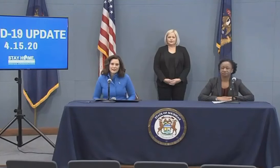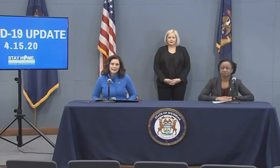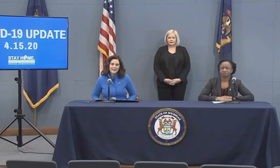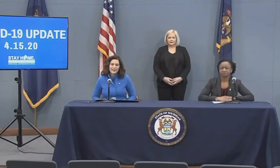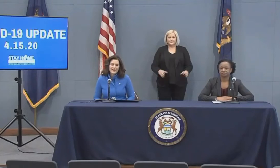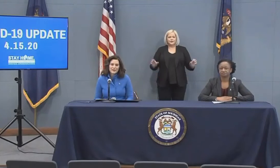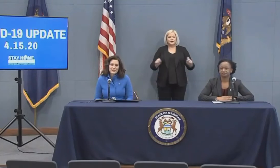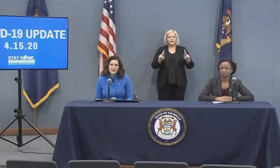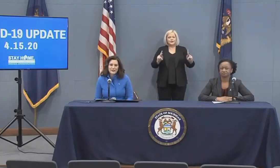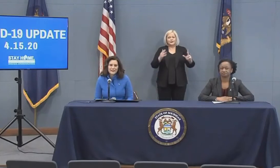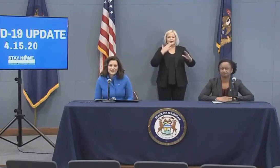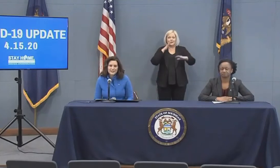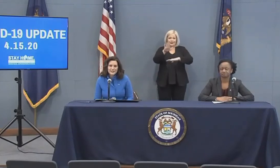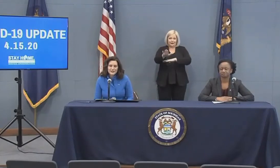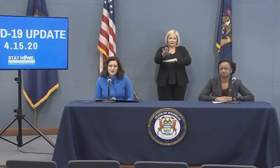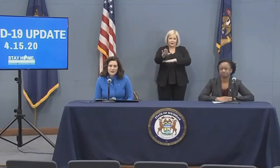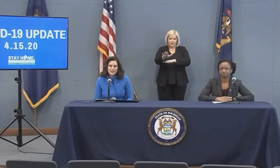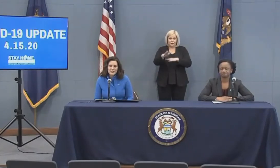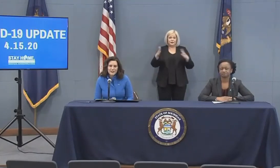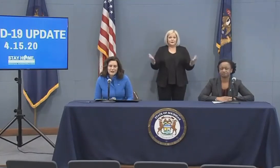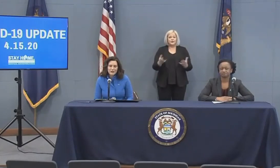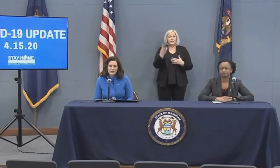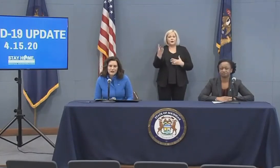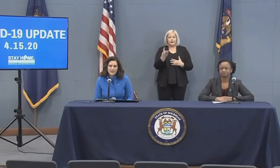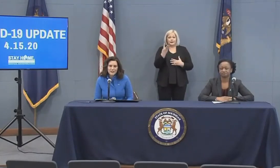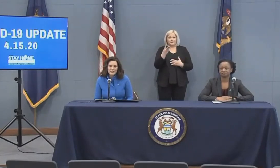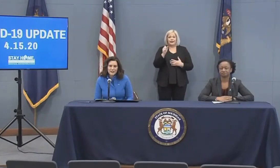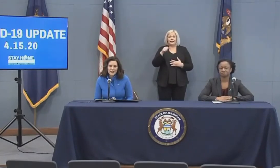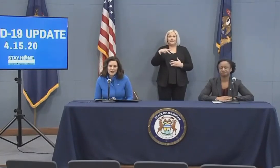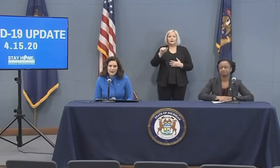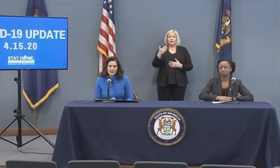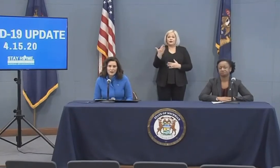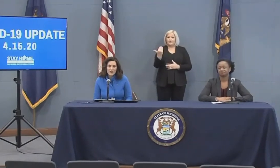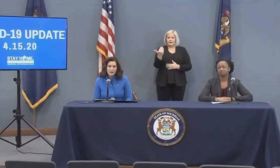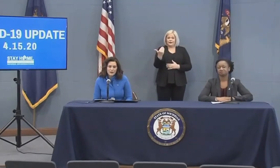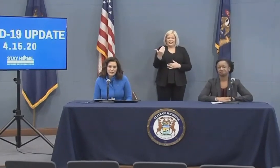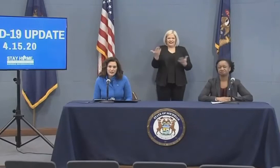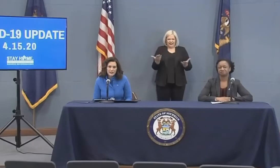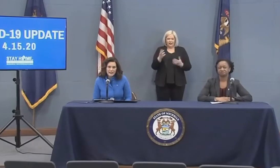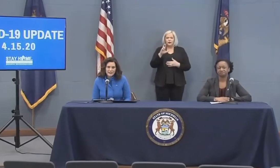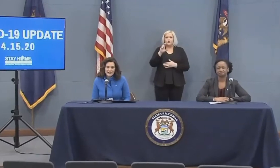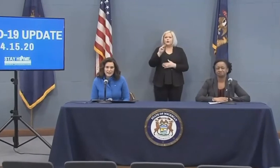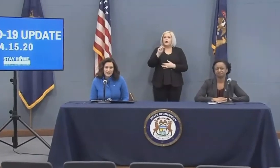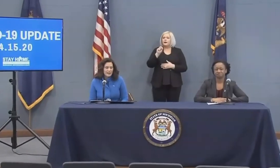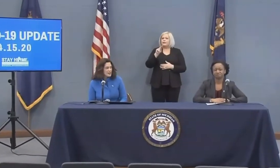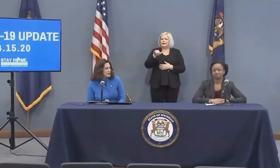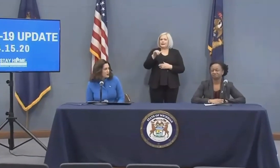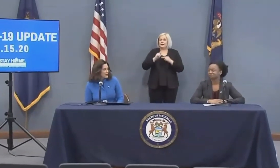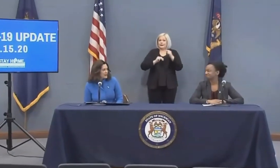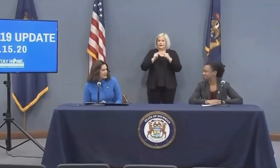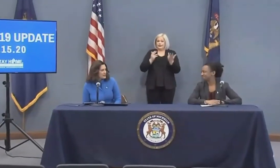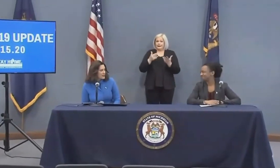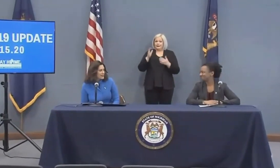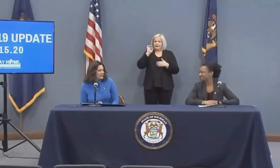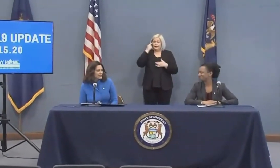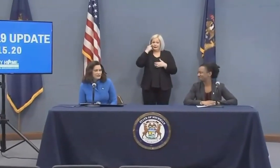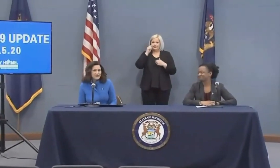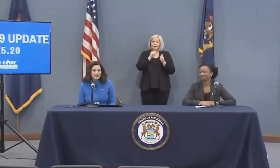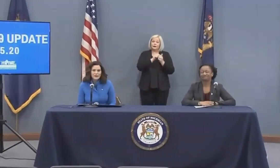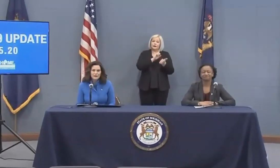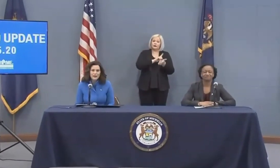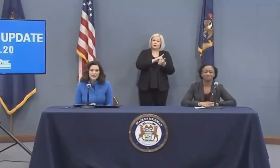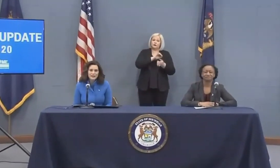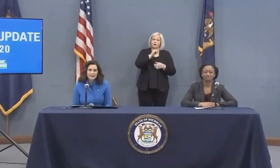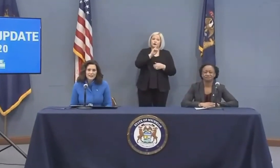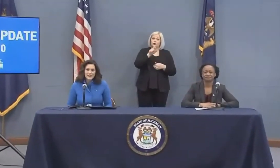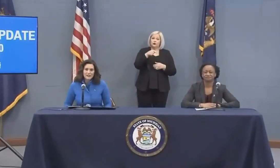All right, good afternoon. This is Wednesday, April 15th. I am in the Romney building in Lansing, joined by Dr. Janae Khaldun,